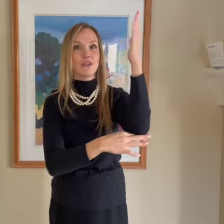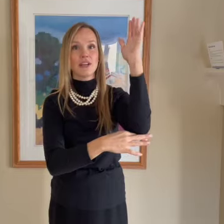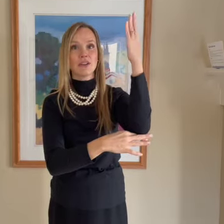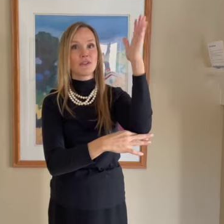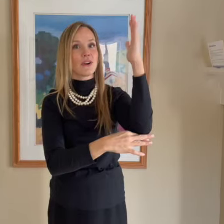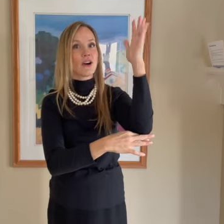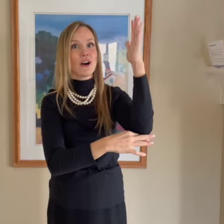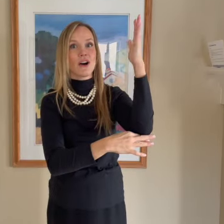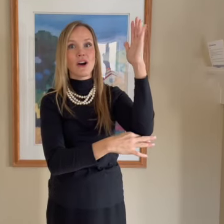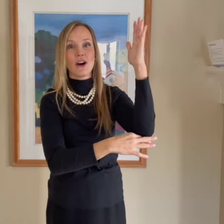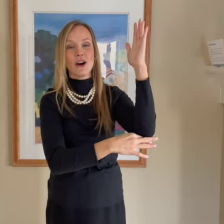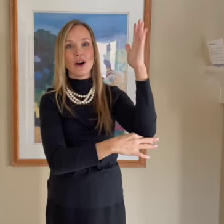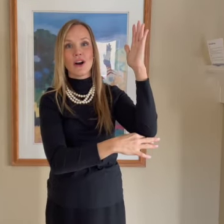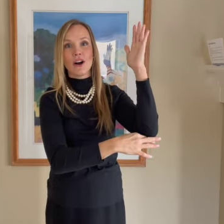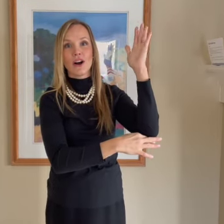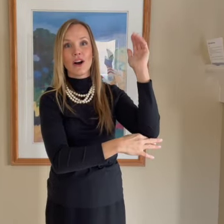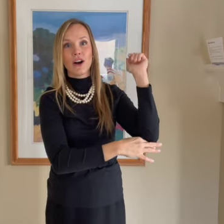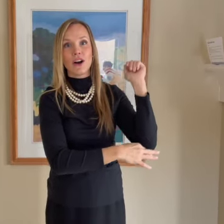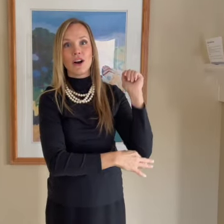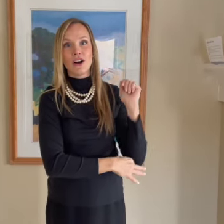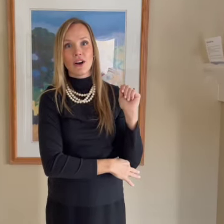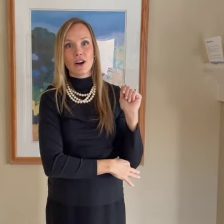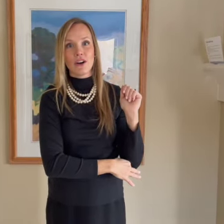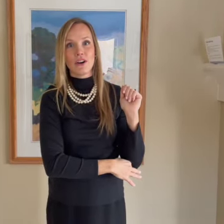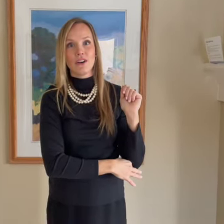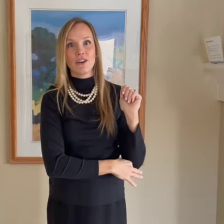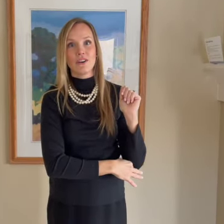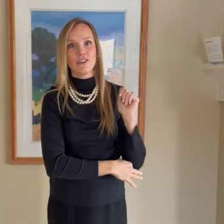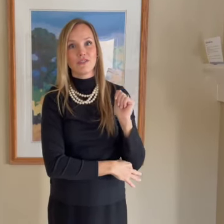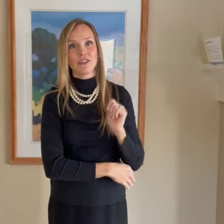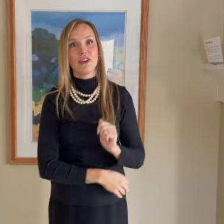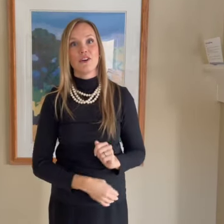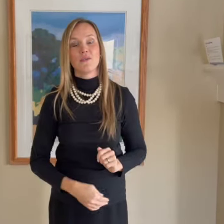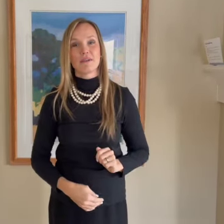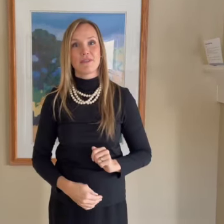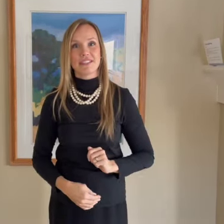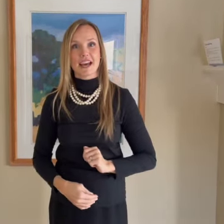grove. One more time.